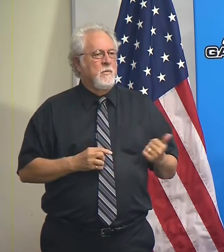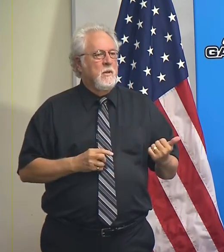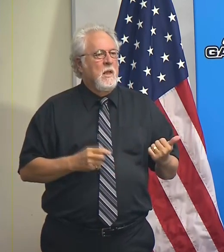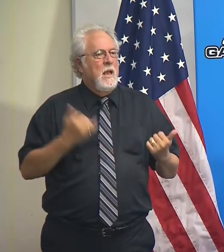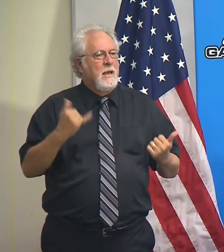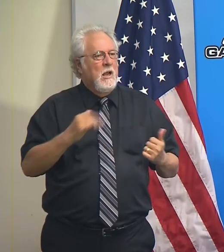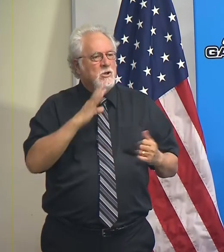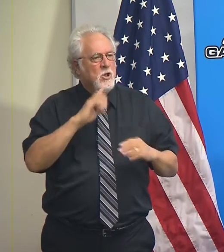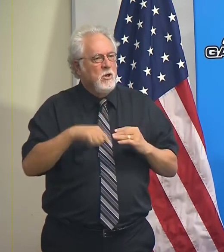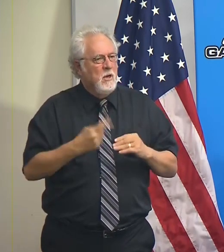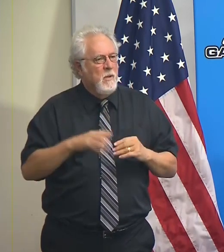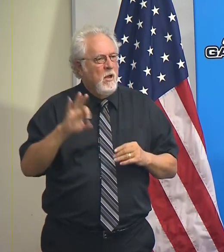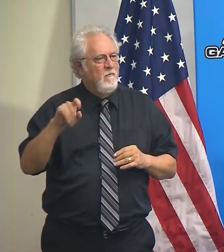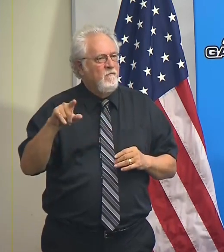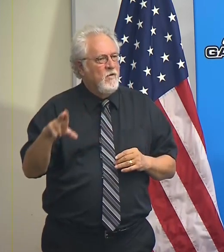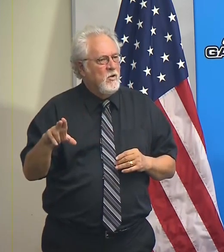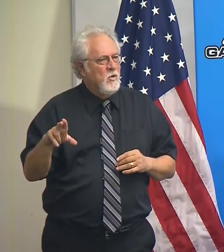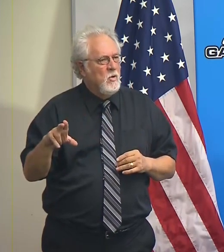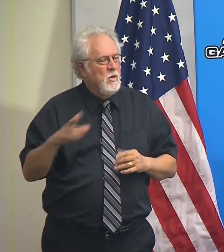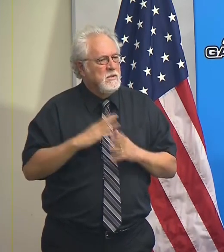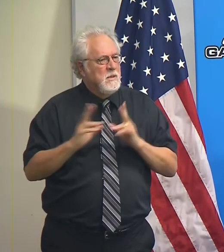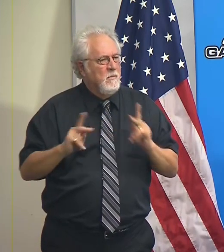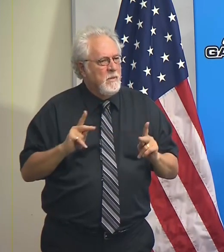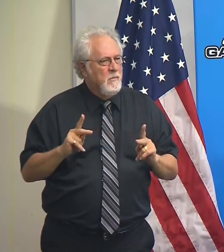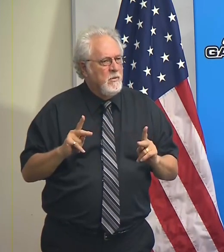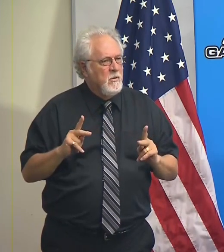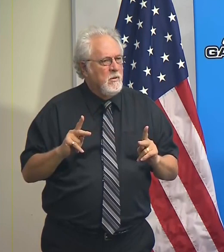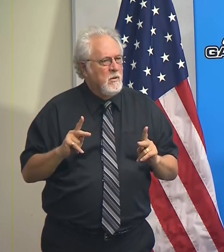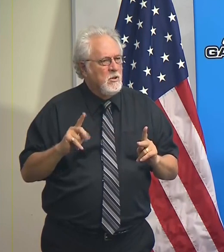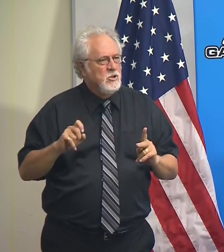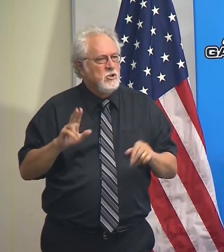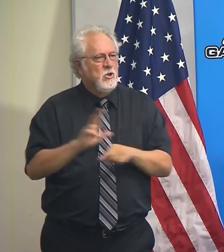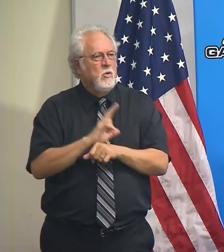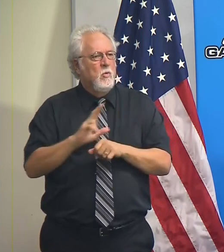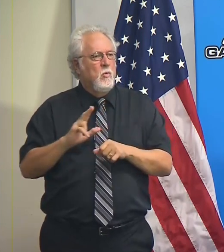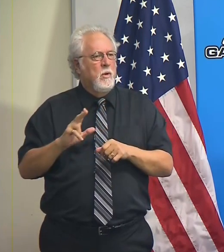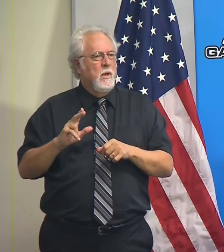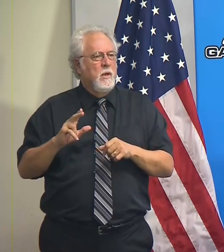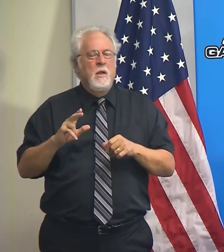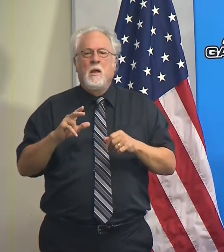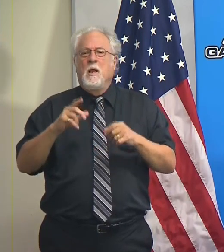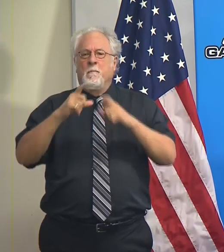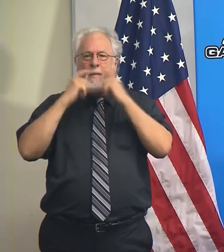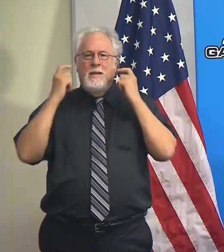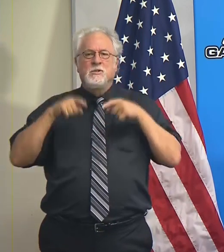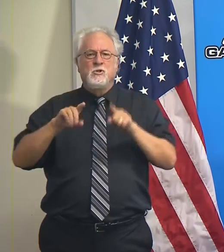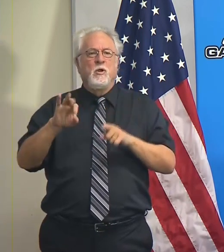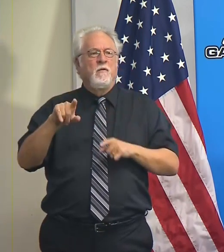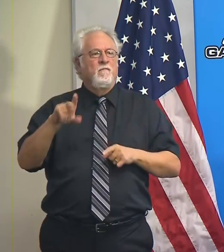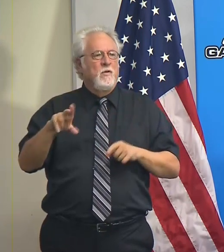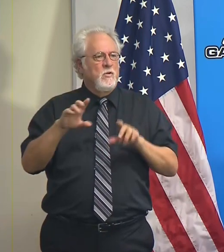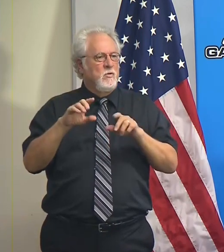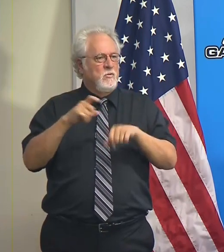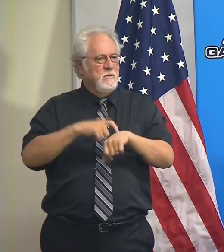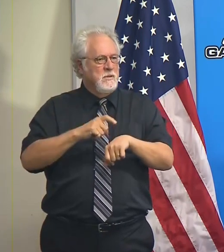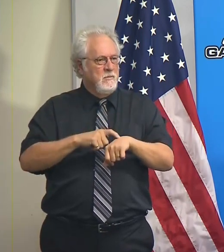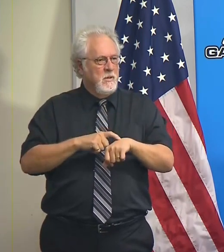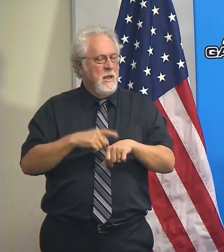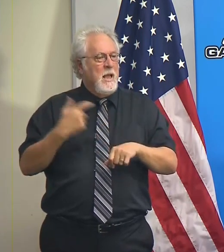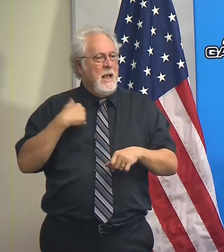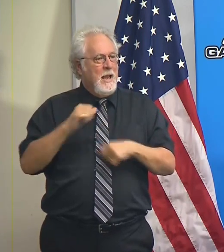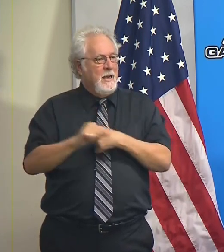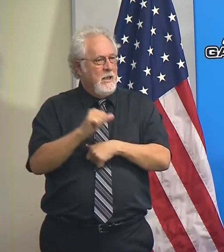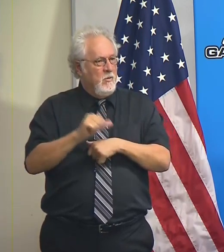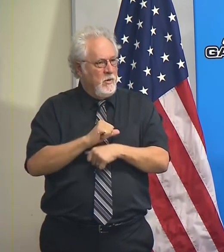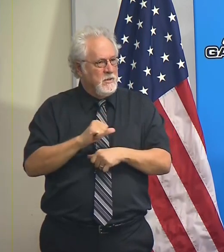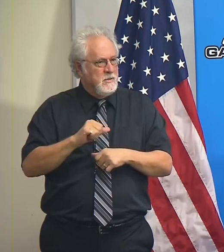Now you're talking about flu, and some people are suggesting they need wear masks, where do you lose these? How do you have to reduce any grip